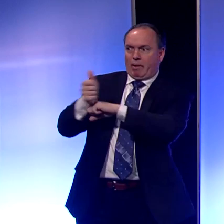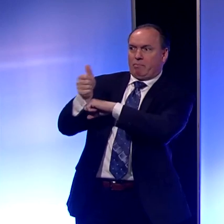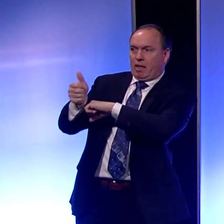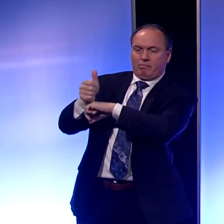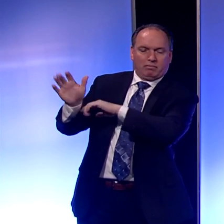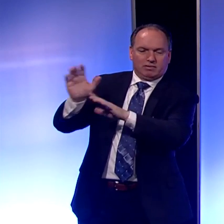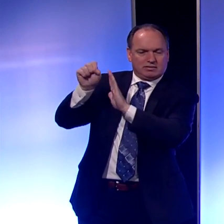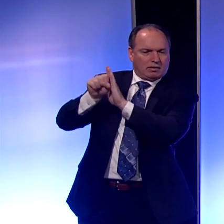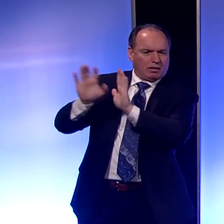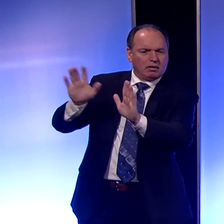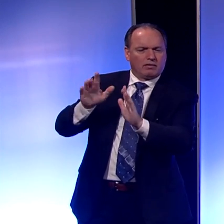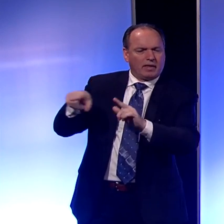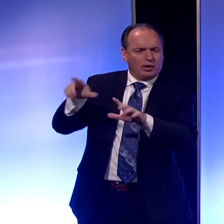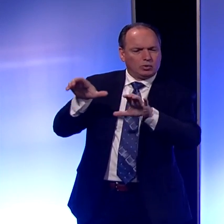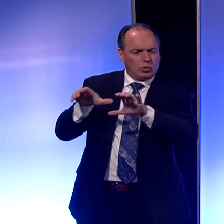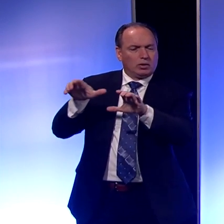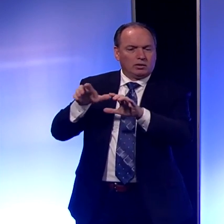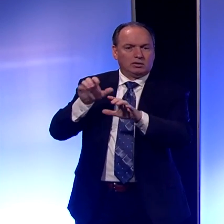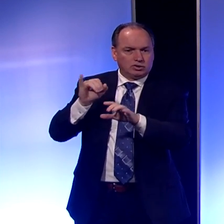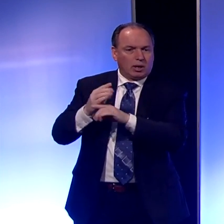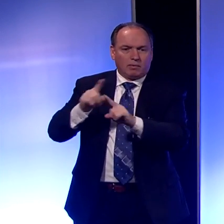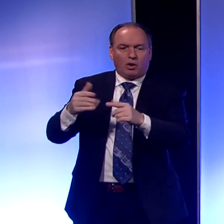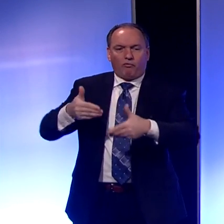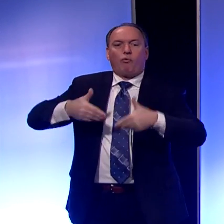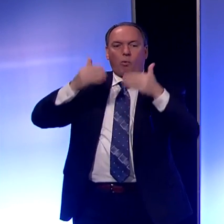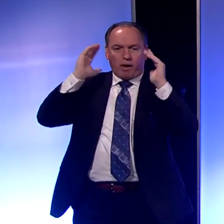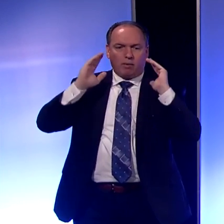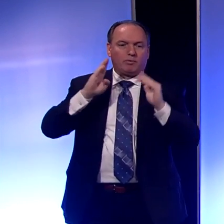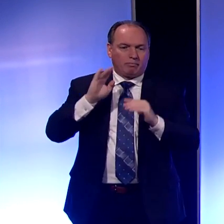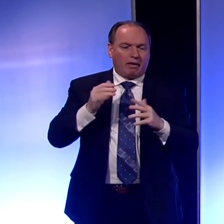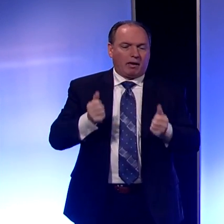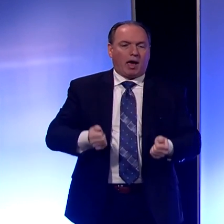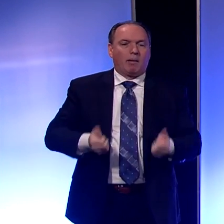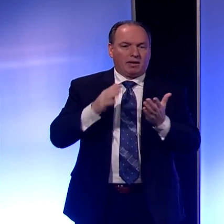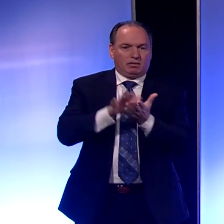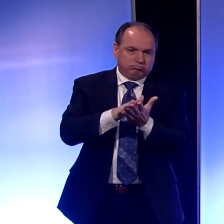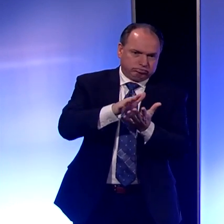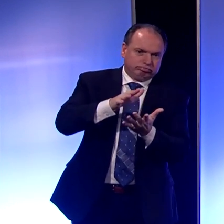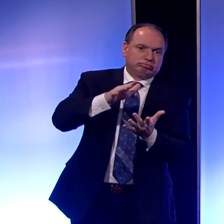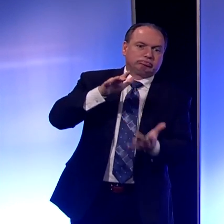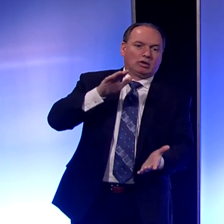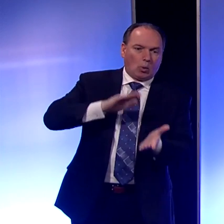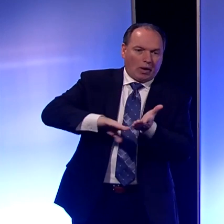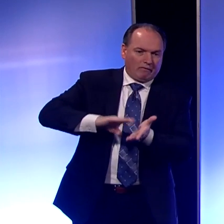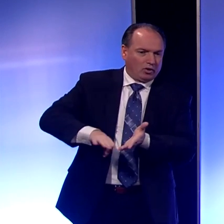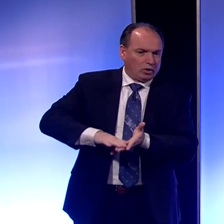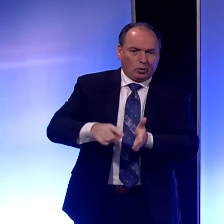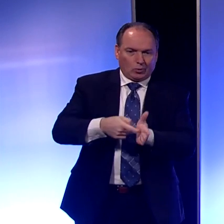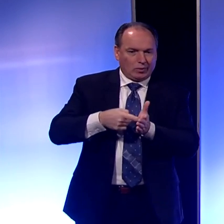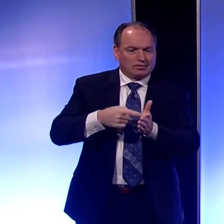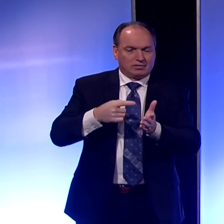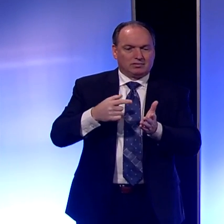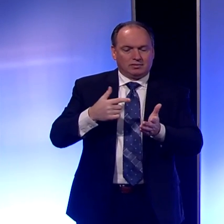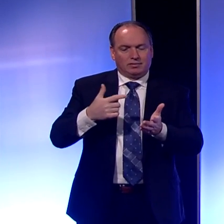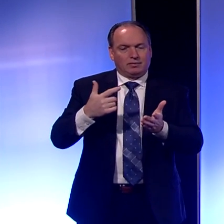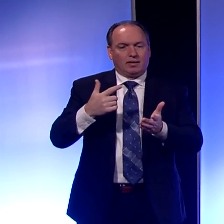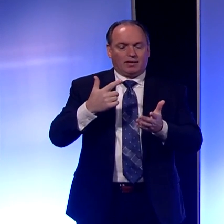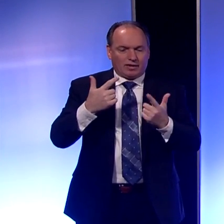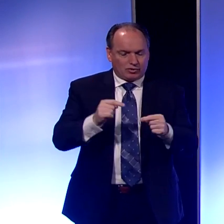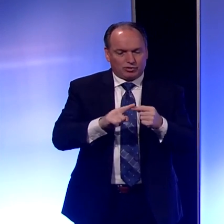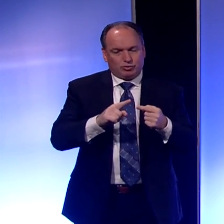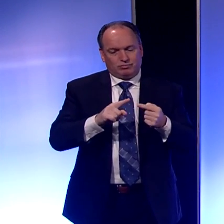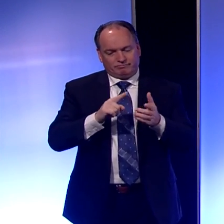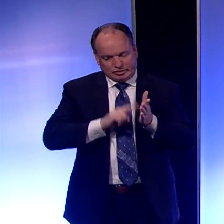aren't doing their job because I think they are. But they have been overwhelmed by the waiver requests, and they go through them obviously diligently,